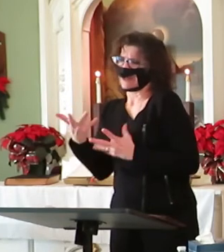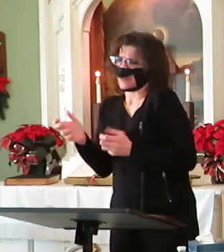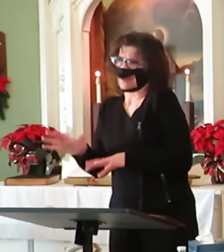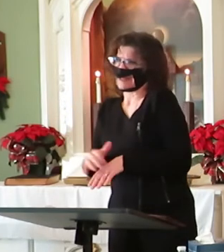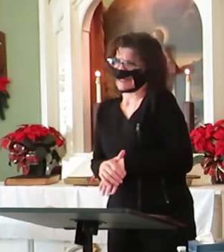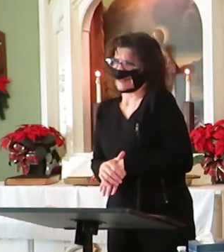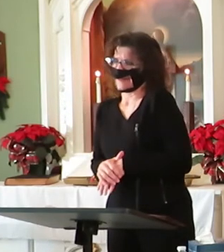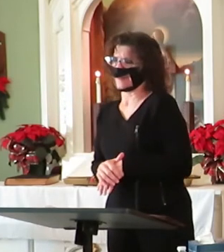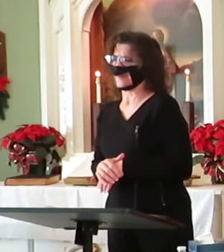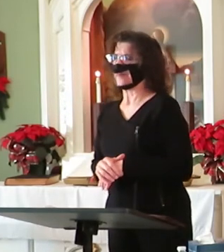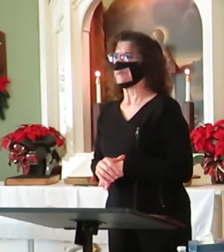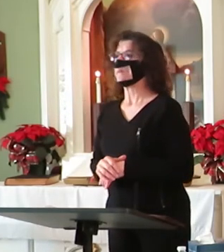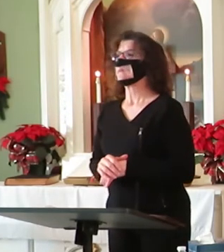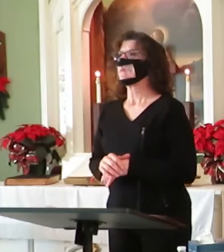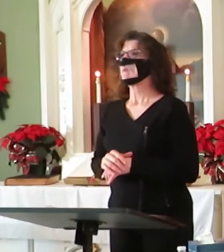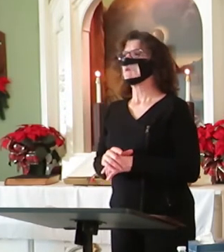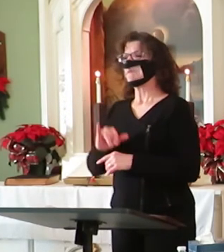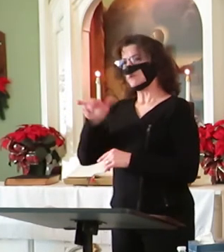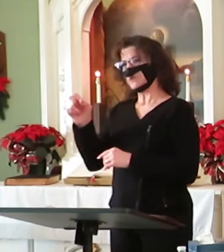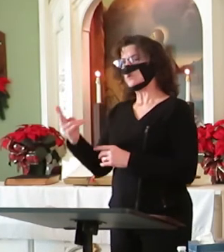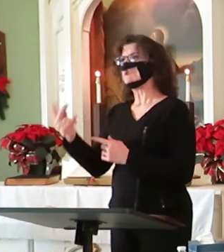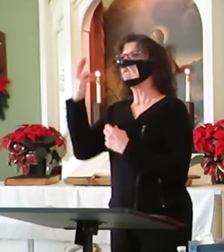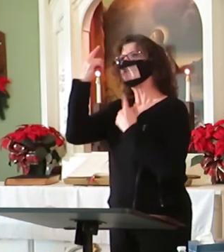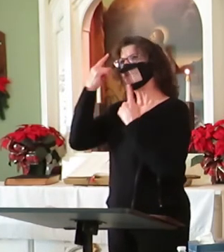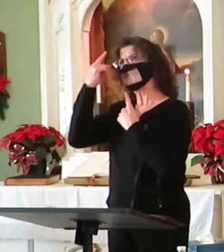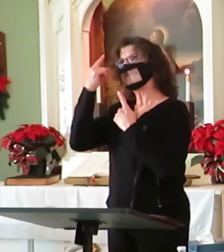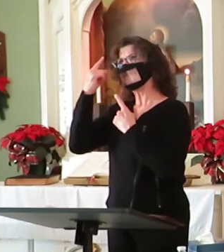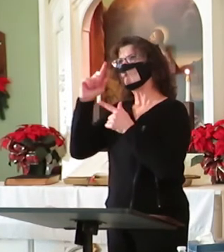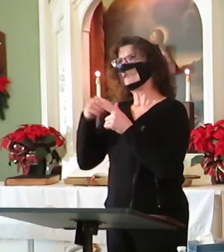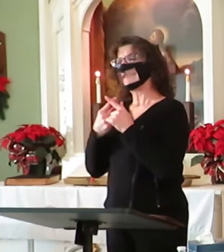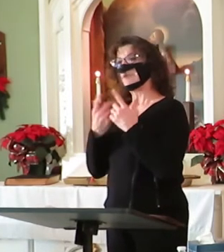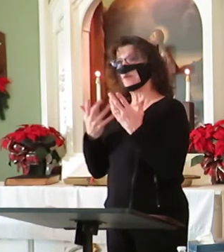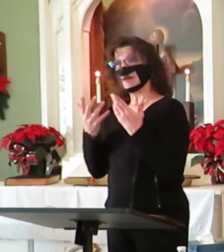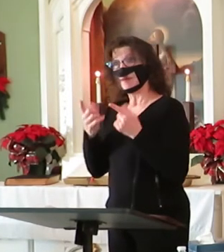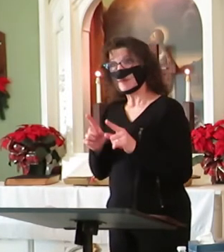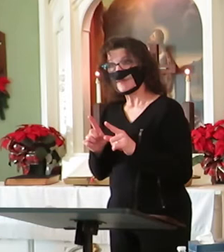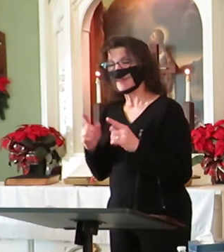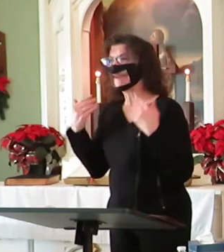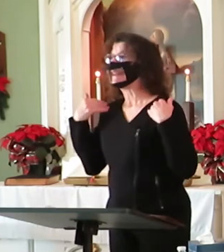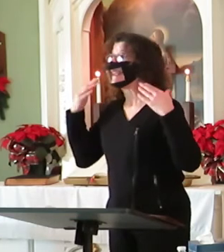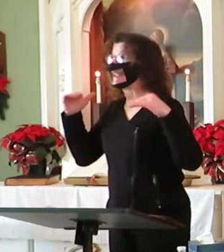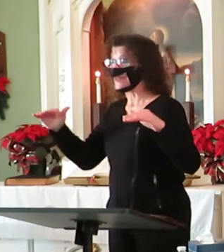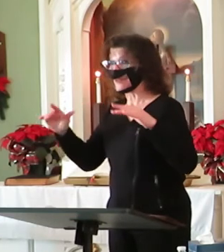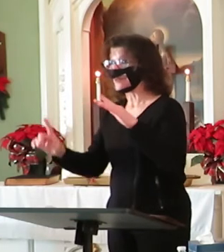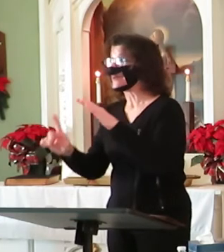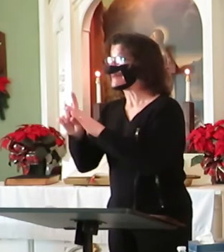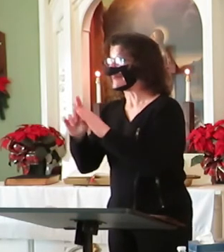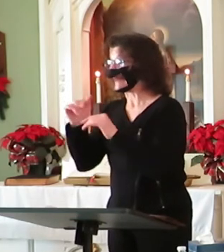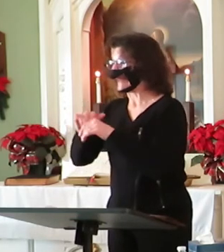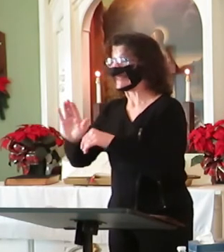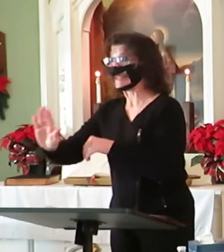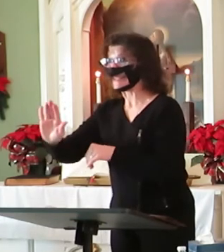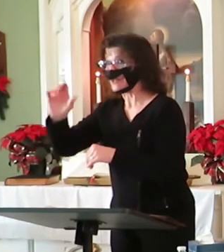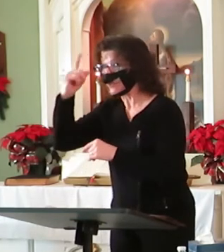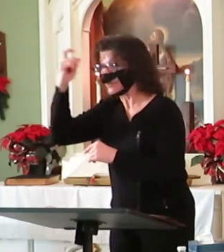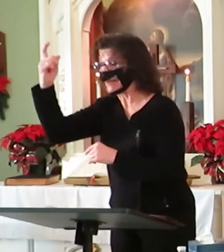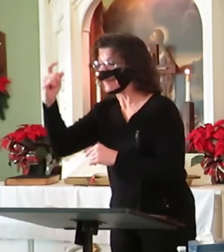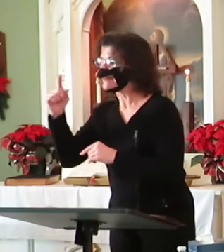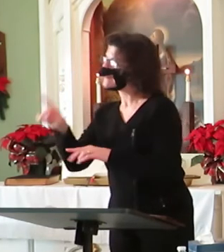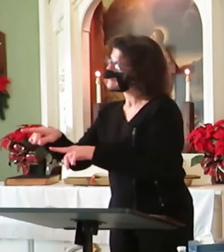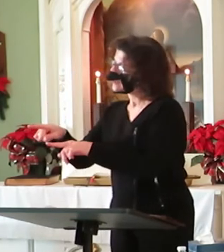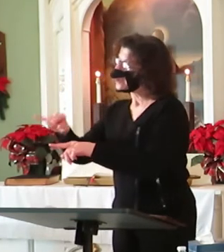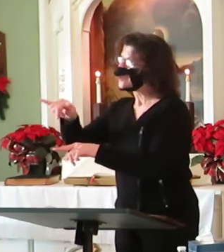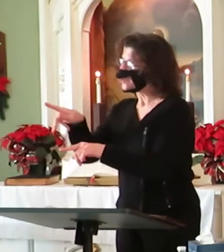But after he considered this, an angel of the Lord appeared to him in a dream, and said, Joseph, son of David,